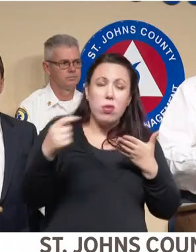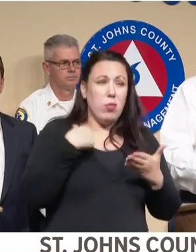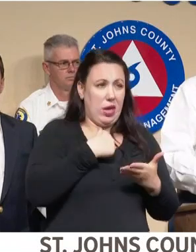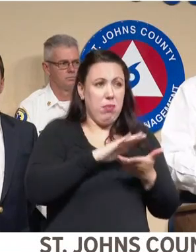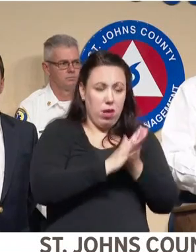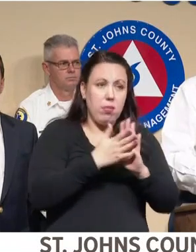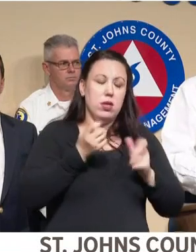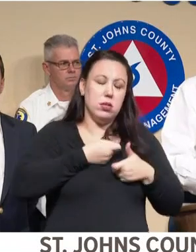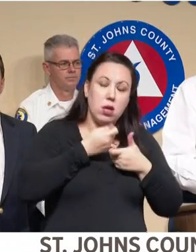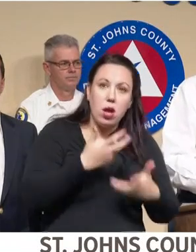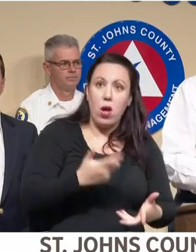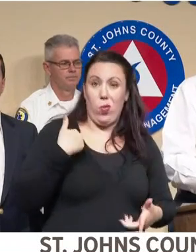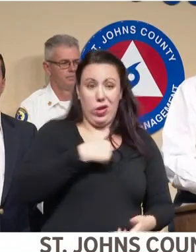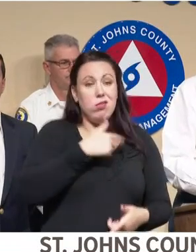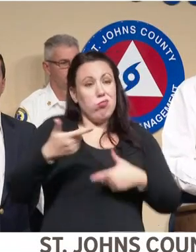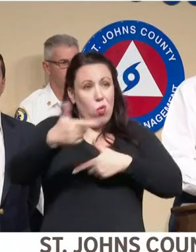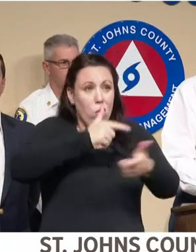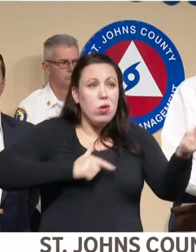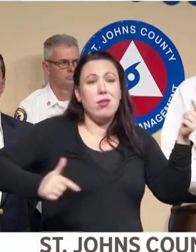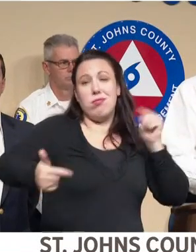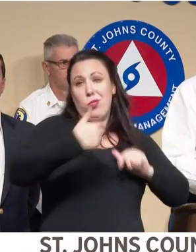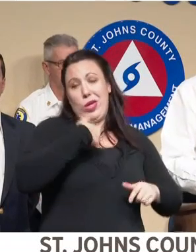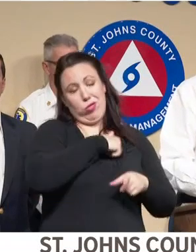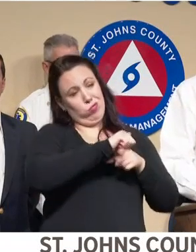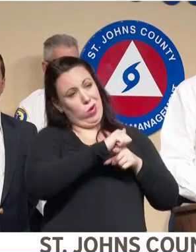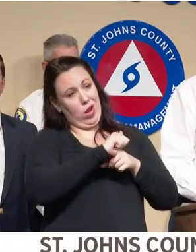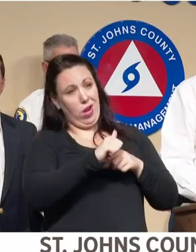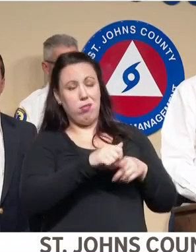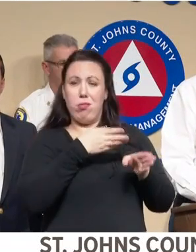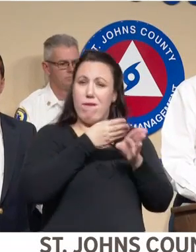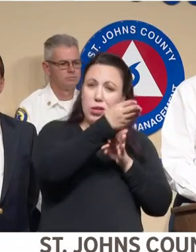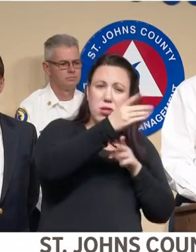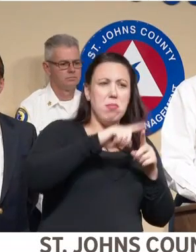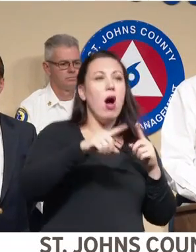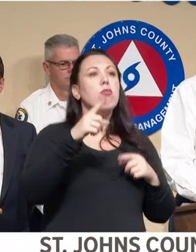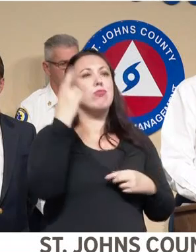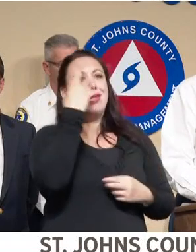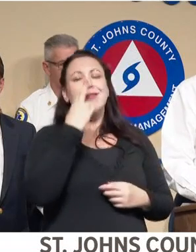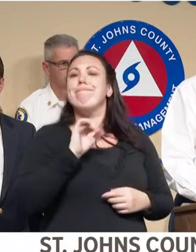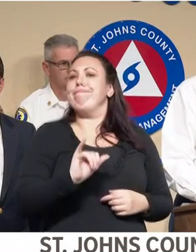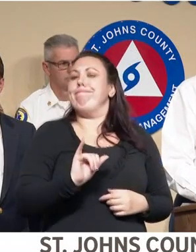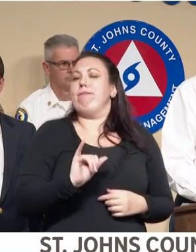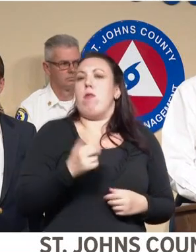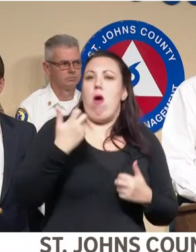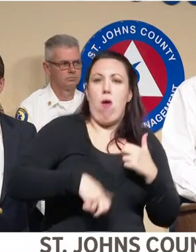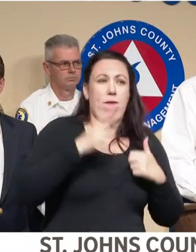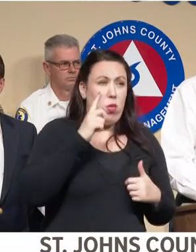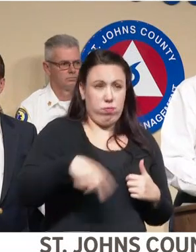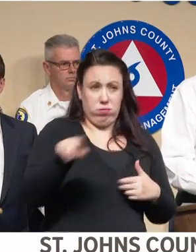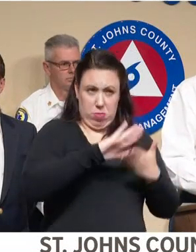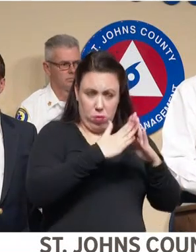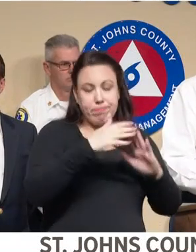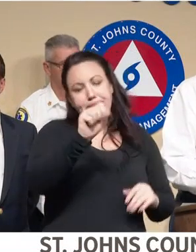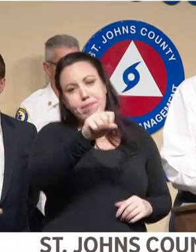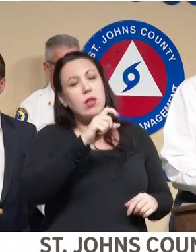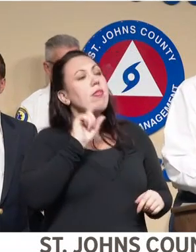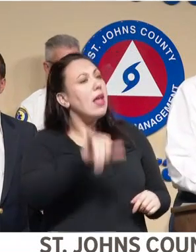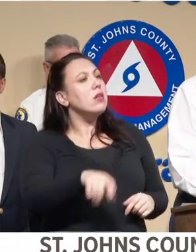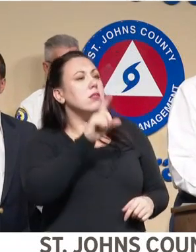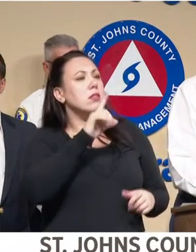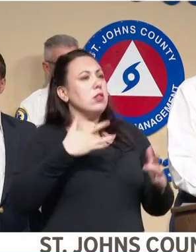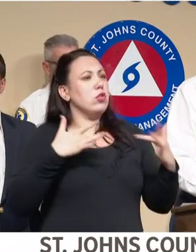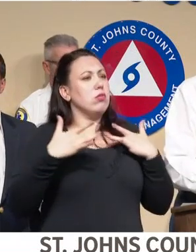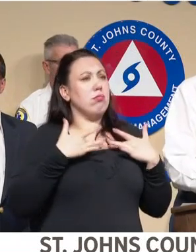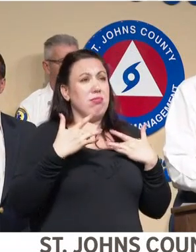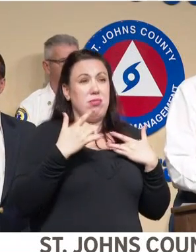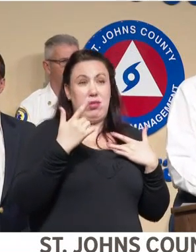rotate through. We're trained professionals. It's even harder on the community. So that is a concern. We just, in these